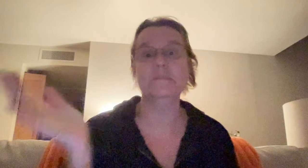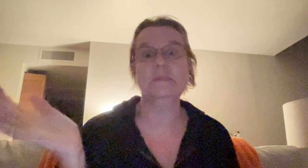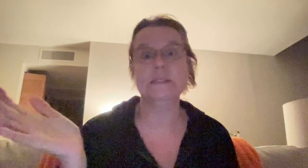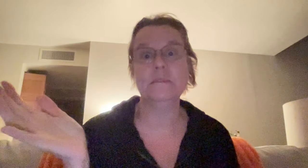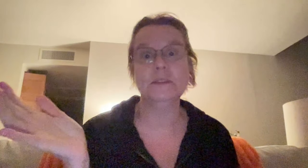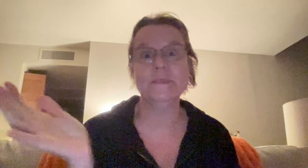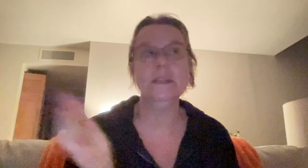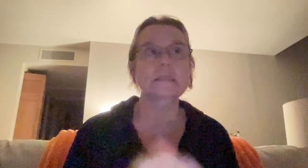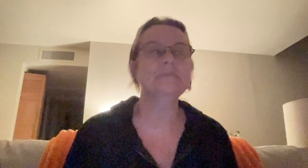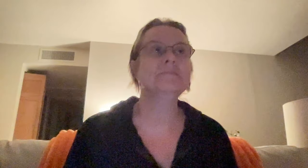depends on how much I'm feeling.